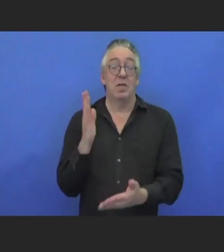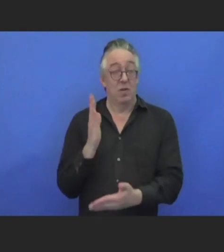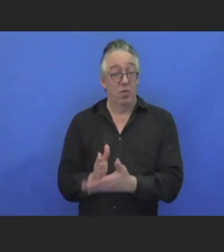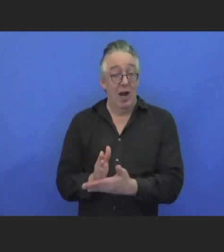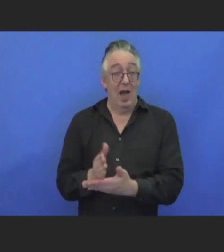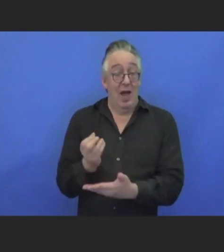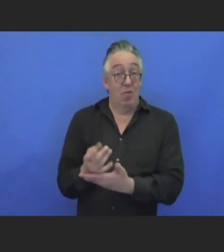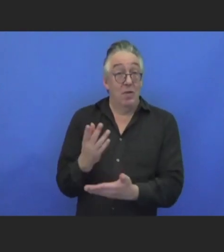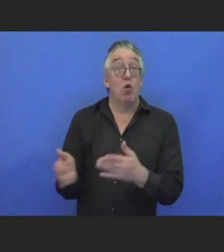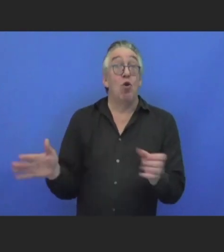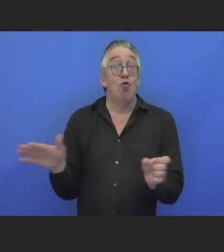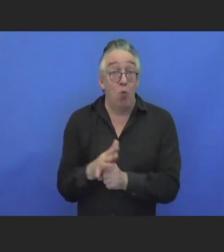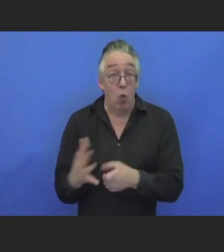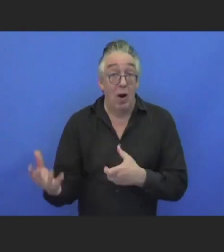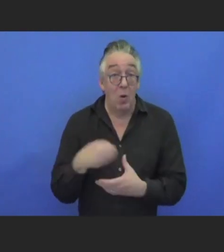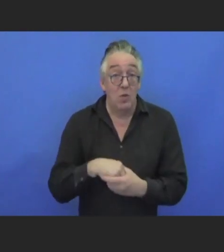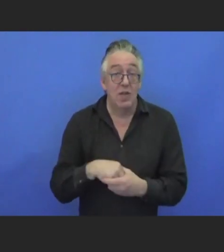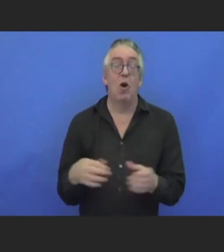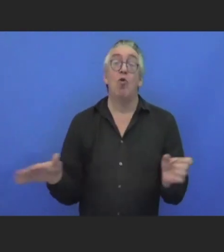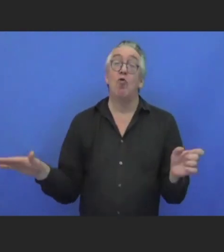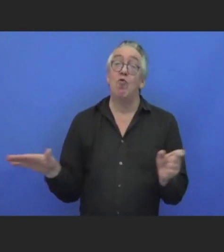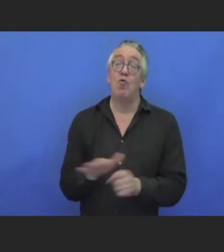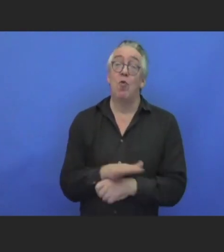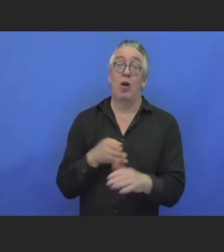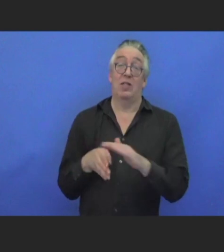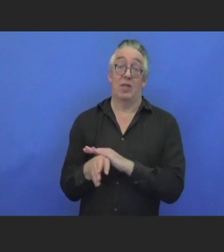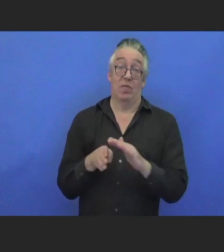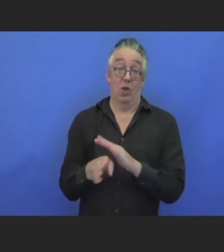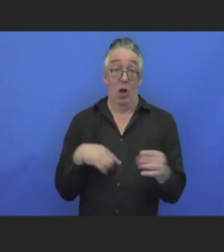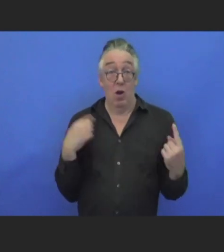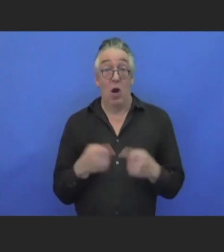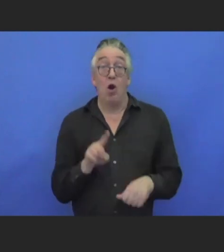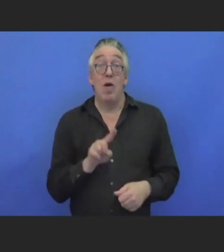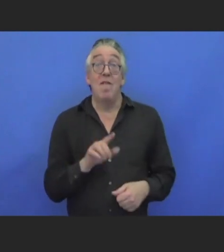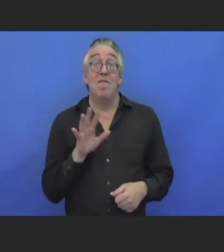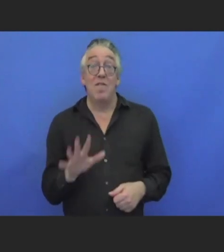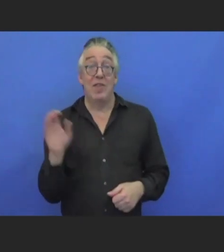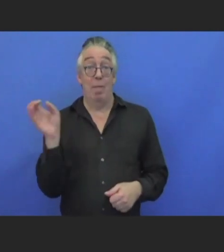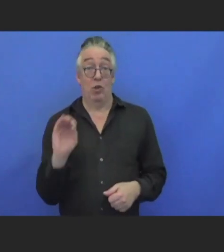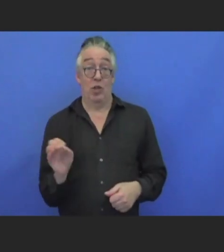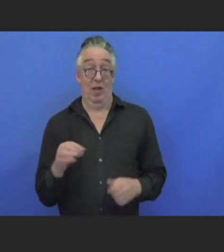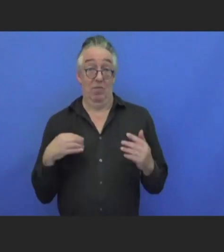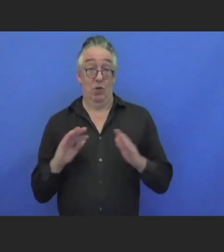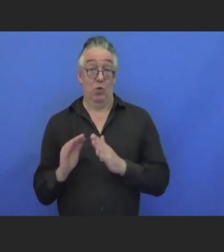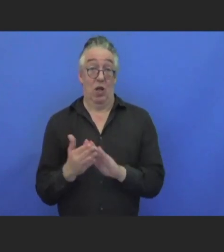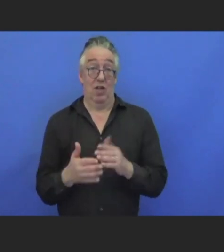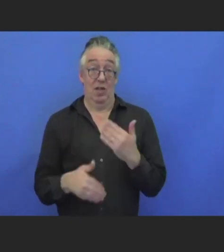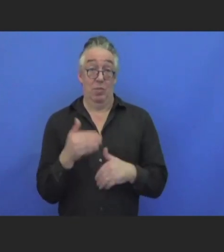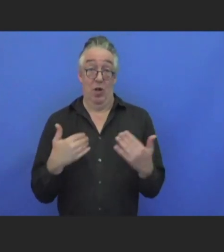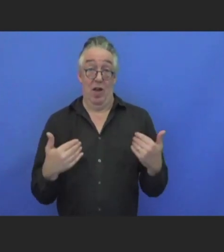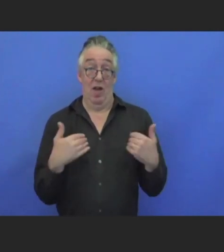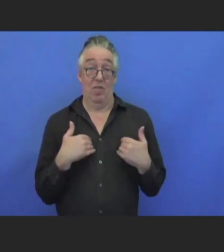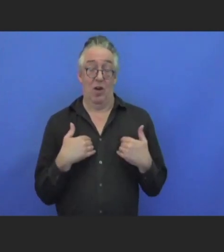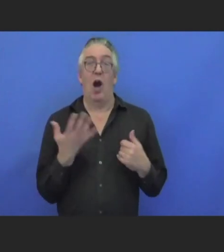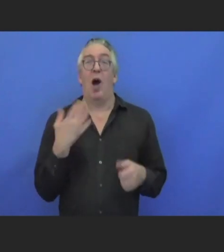fully inclusive to our 15% of the society? So thank you very much. And I would not like to talk